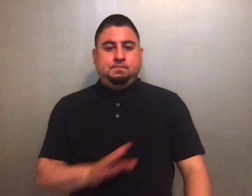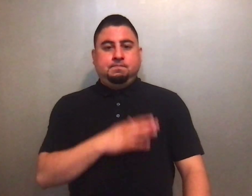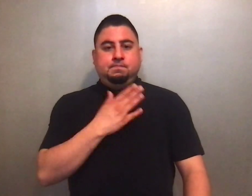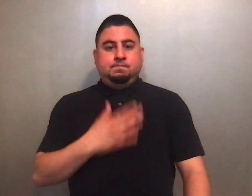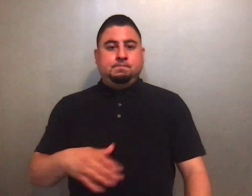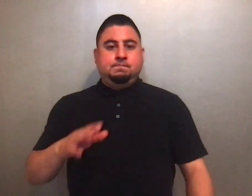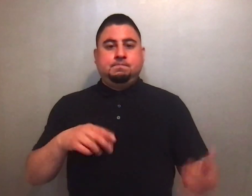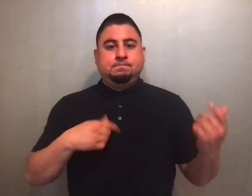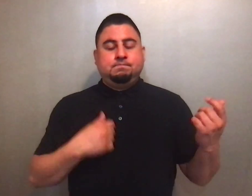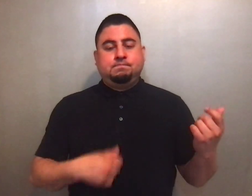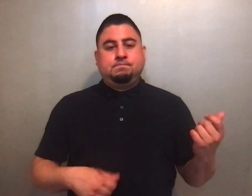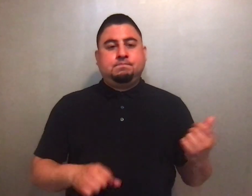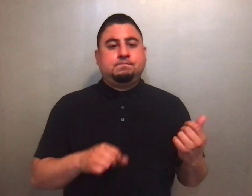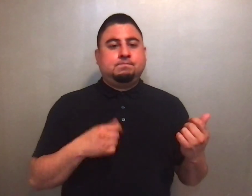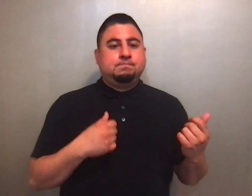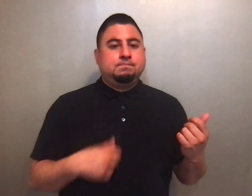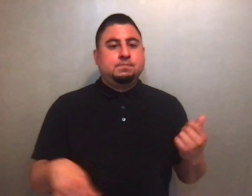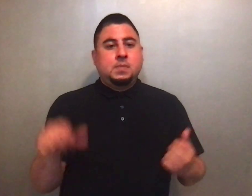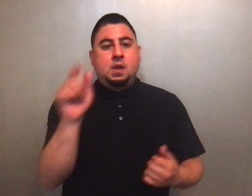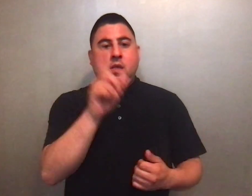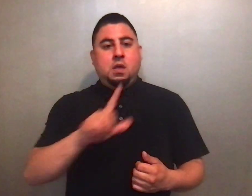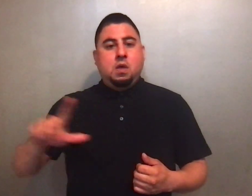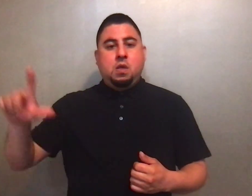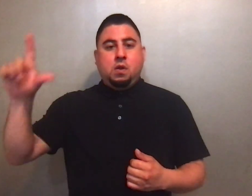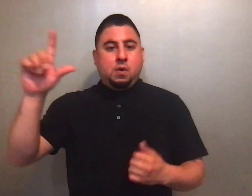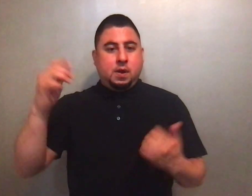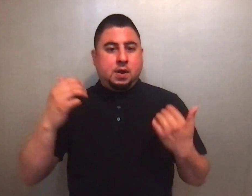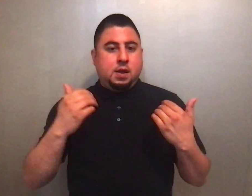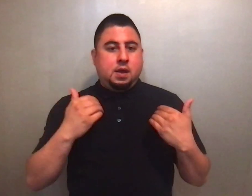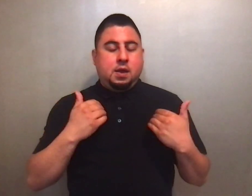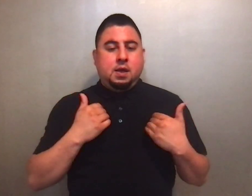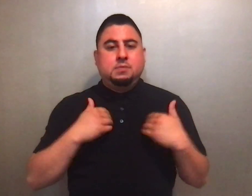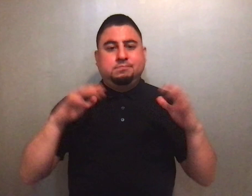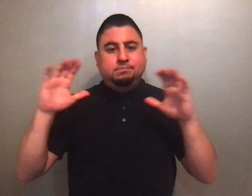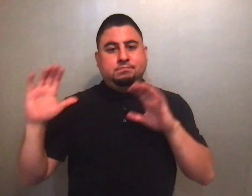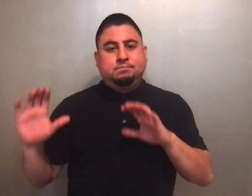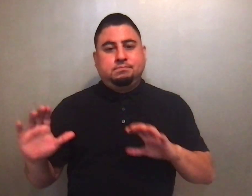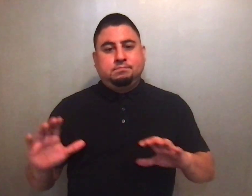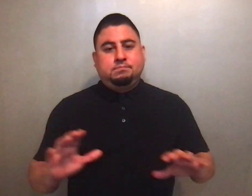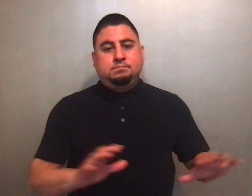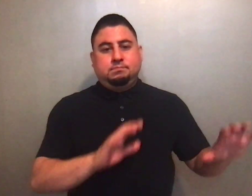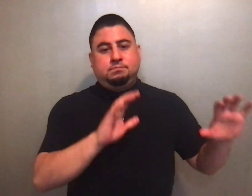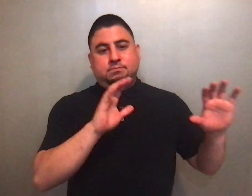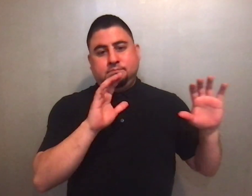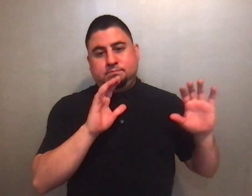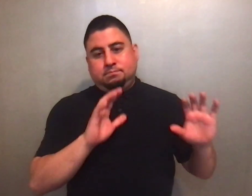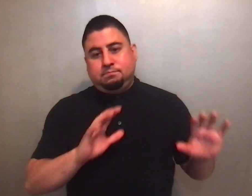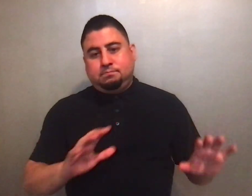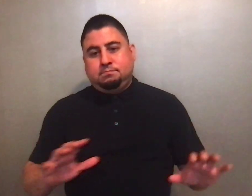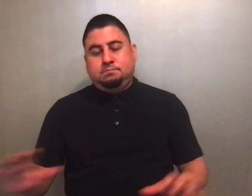The Lord has done great things for